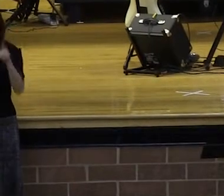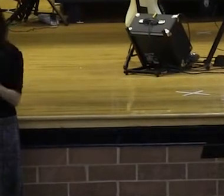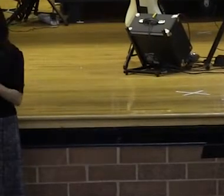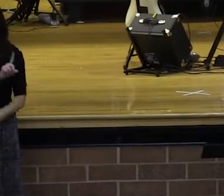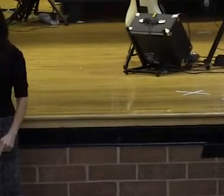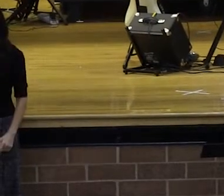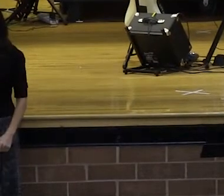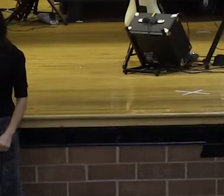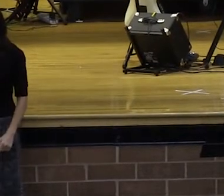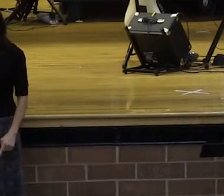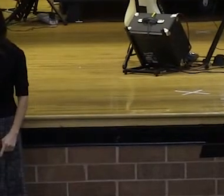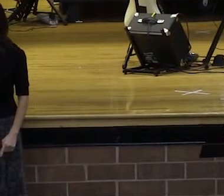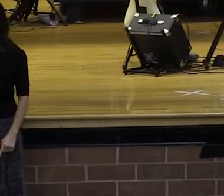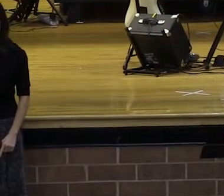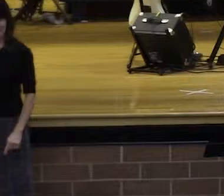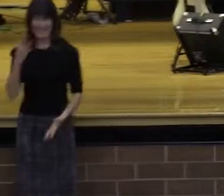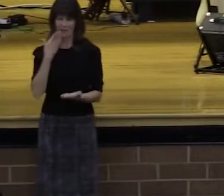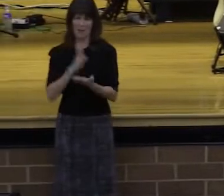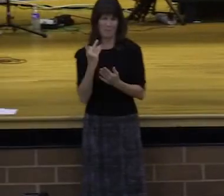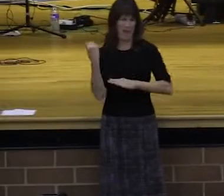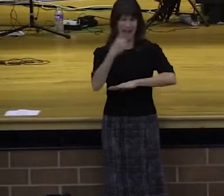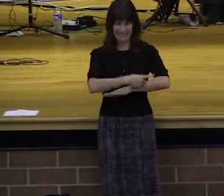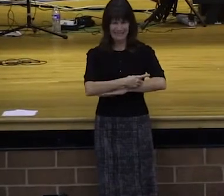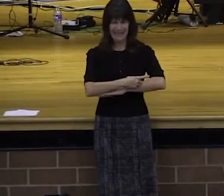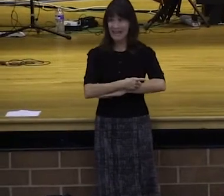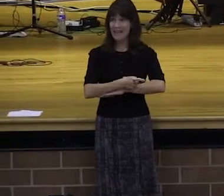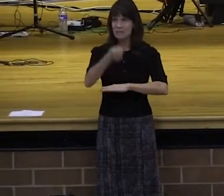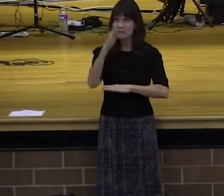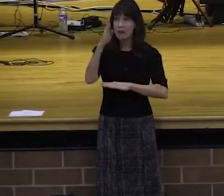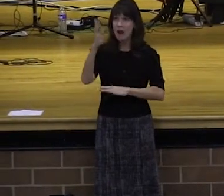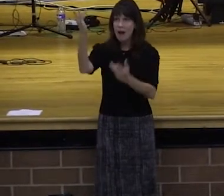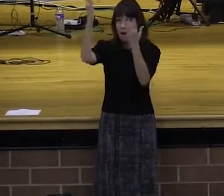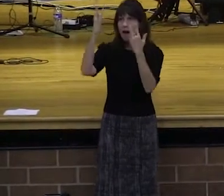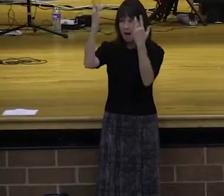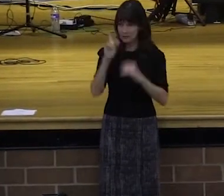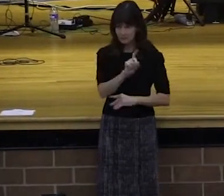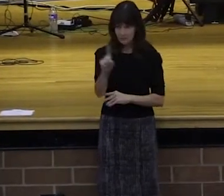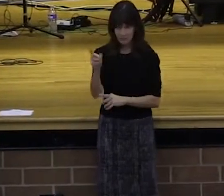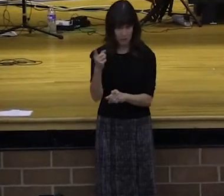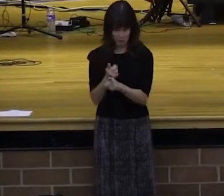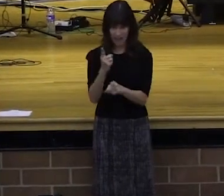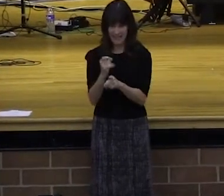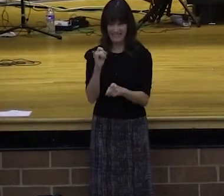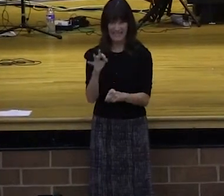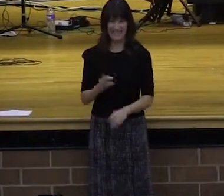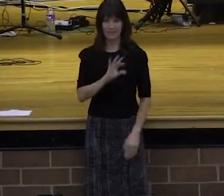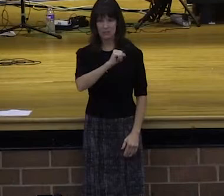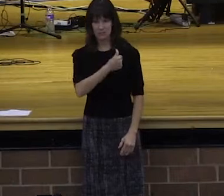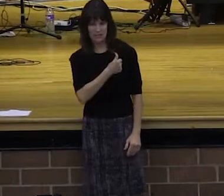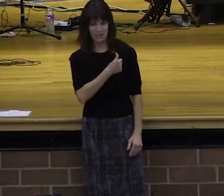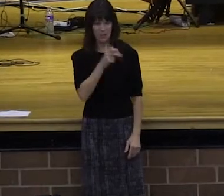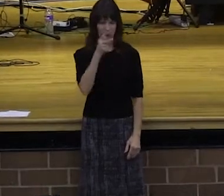when you're having a really bad day? Does your God have mercy for you? Do you know when you're having, come on, when you're having a really bad day, the night you didn't